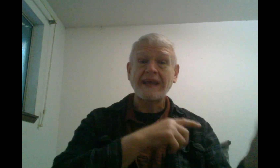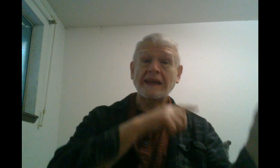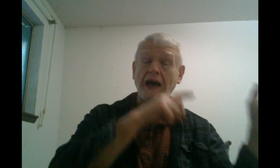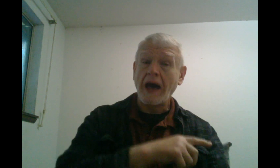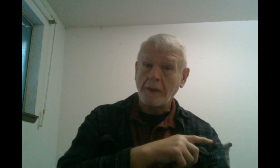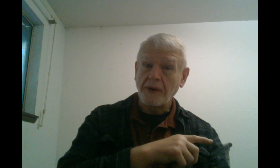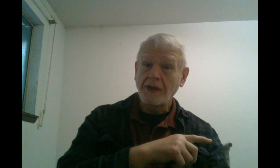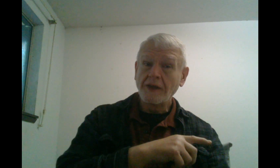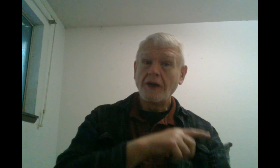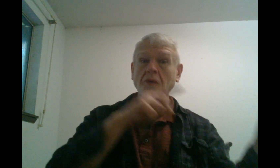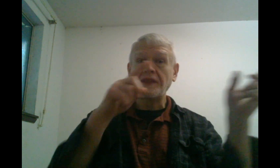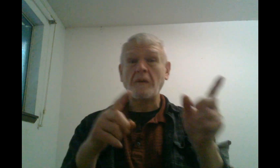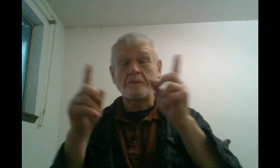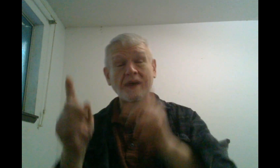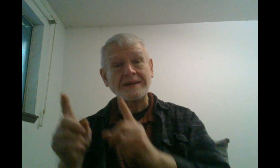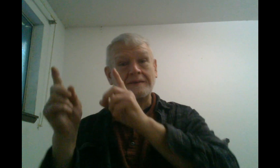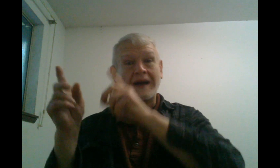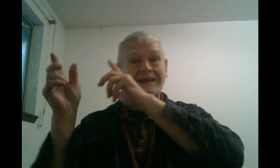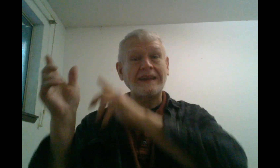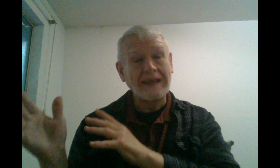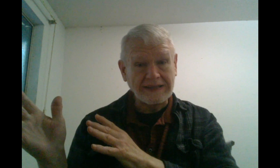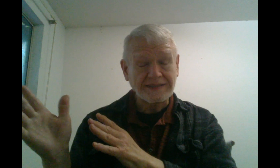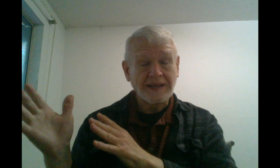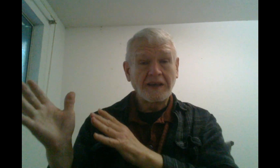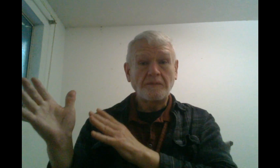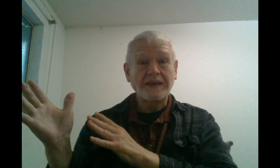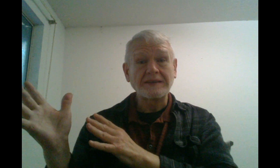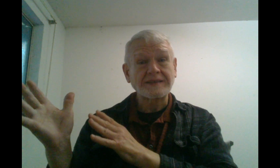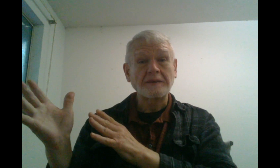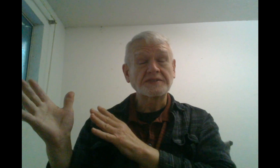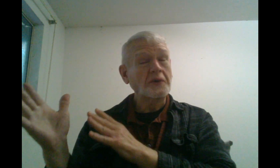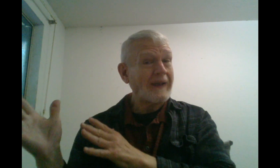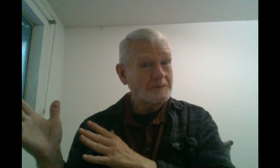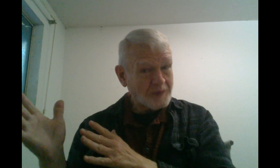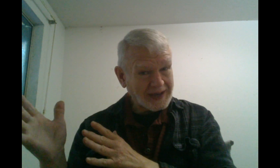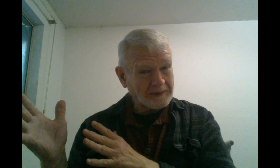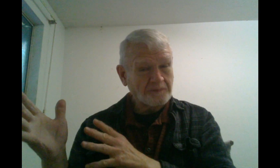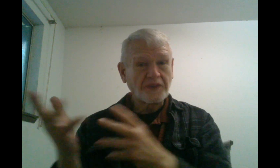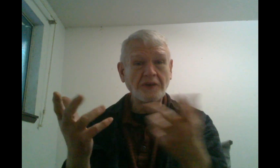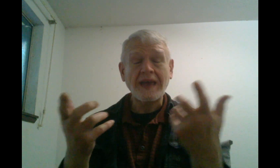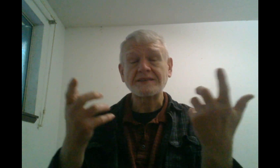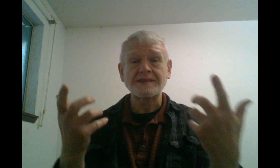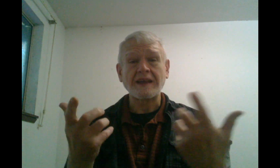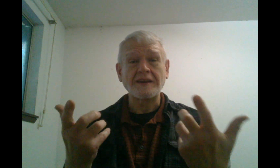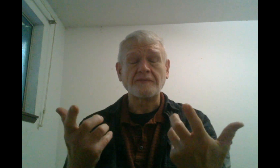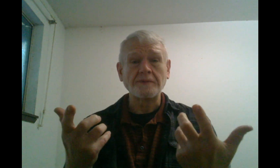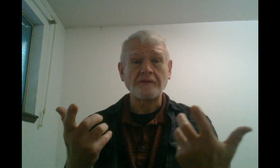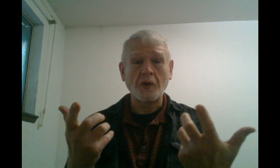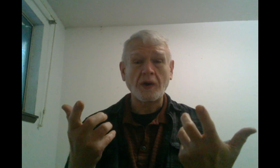stand up without bending my knees because I was cramping. You can't stand up from the floor.